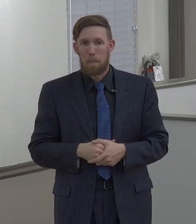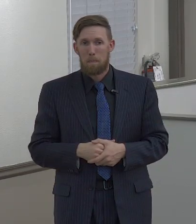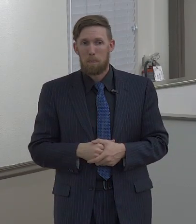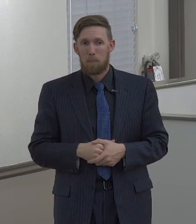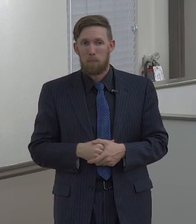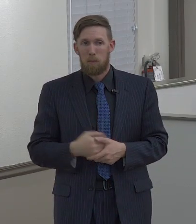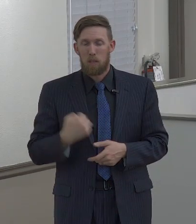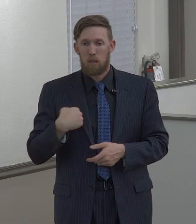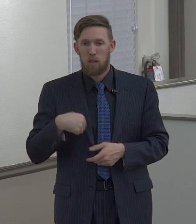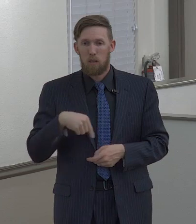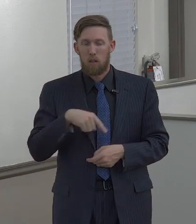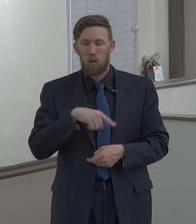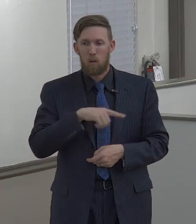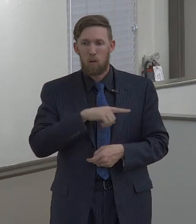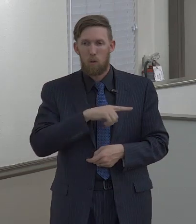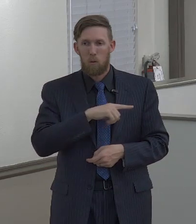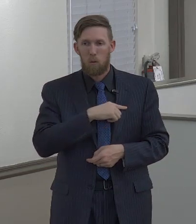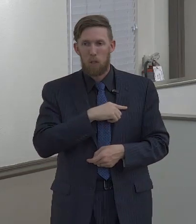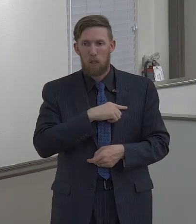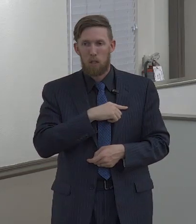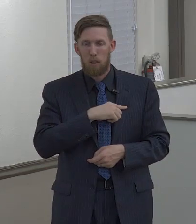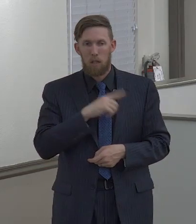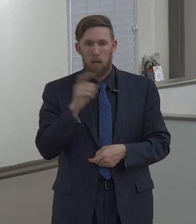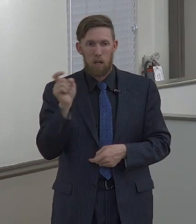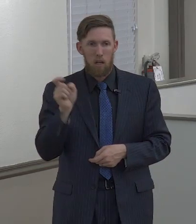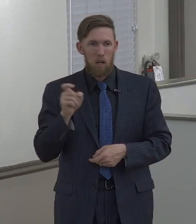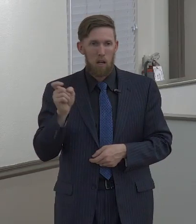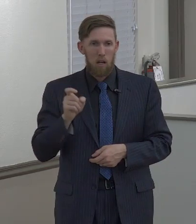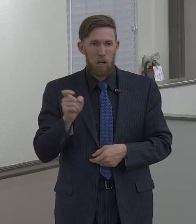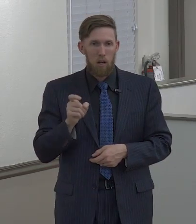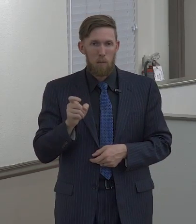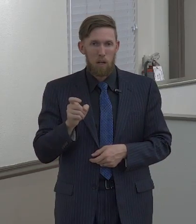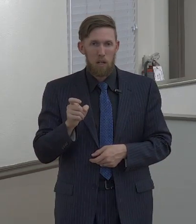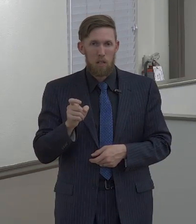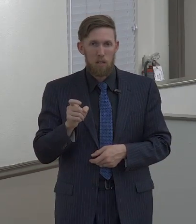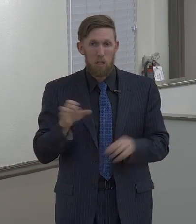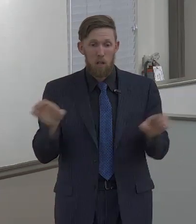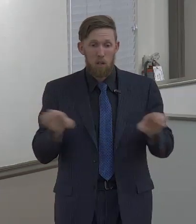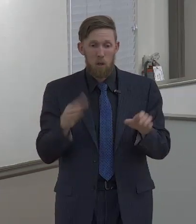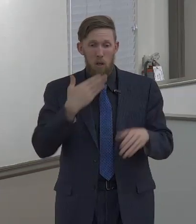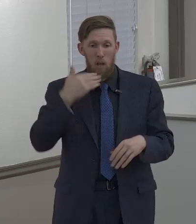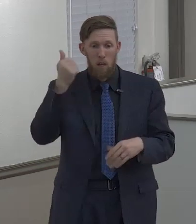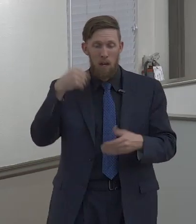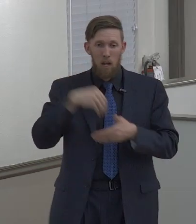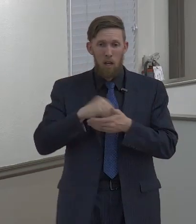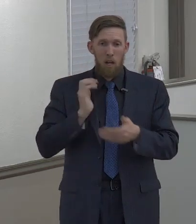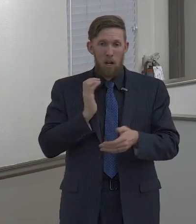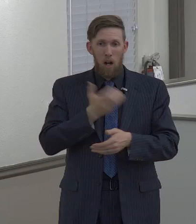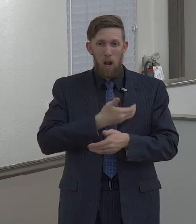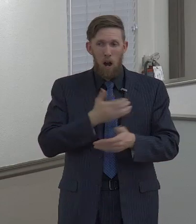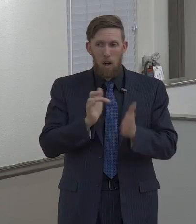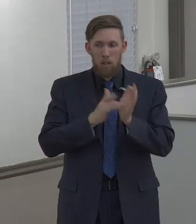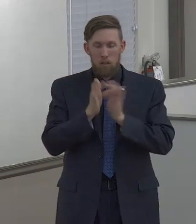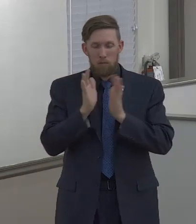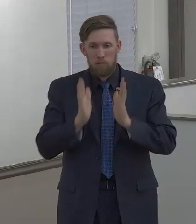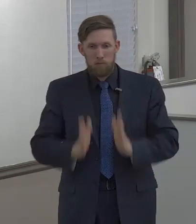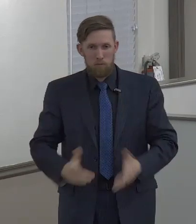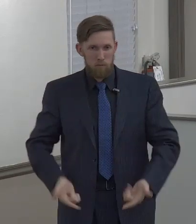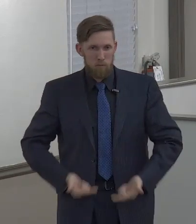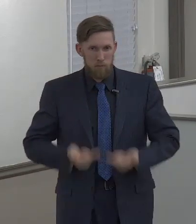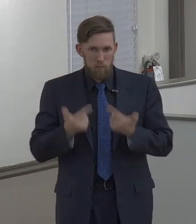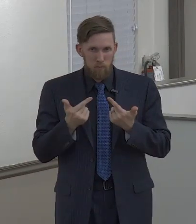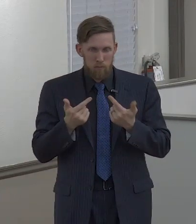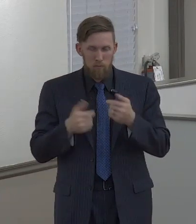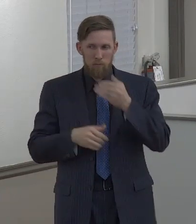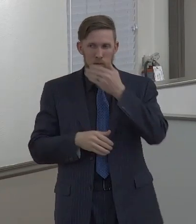We only live once. We must as well make the best of our Christian life. A Christian,